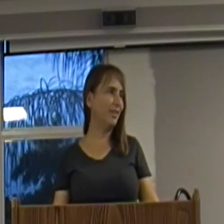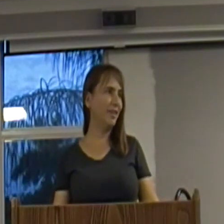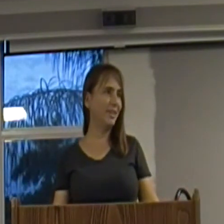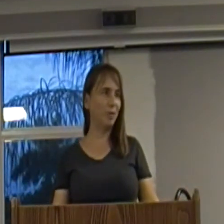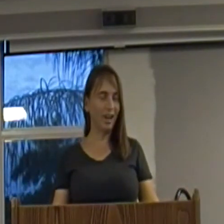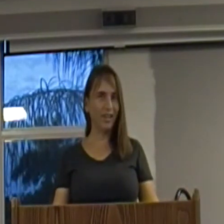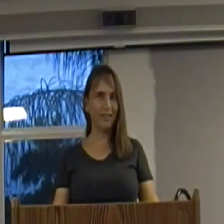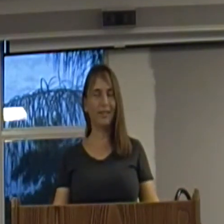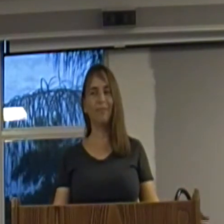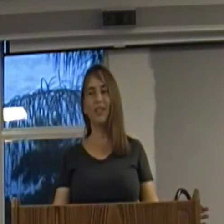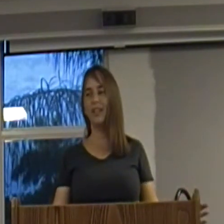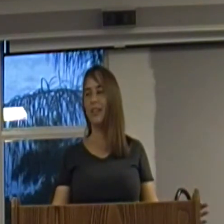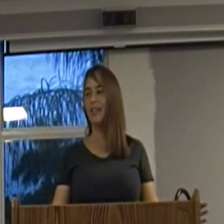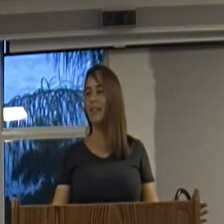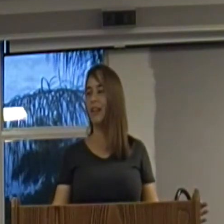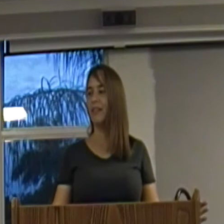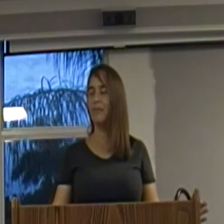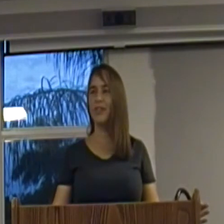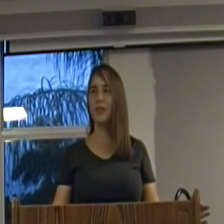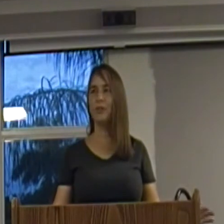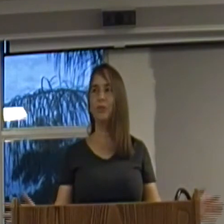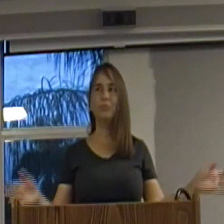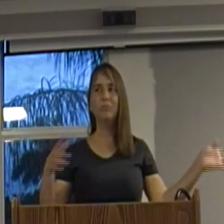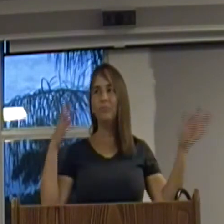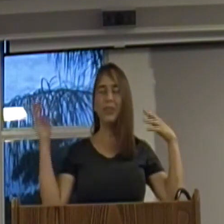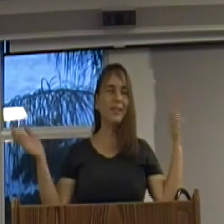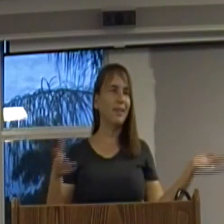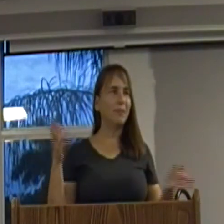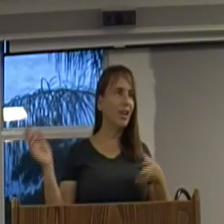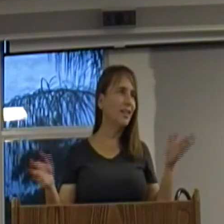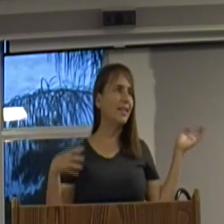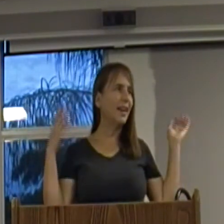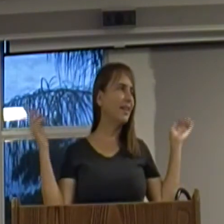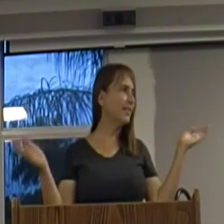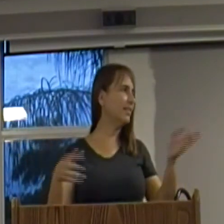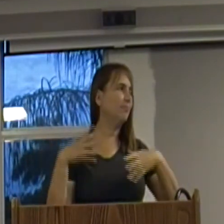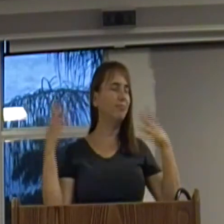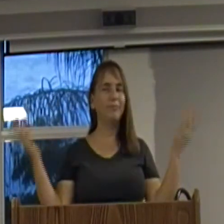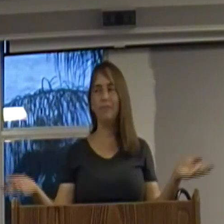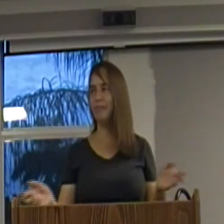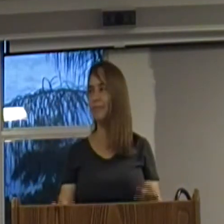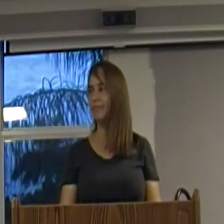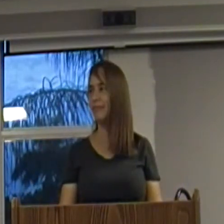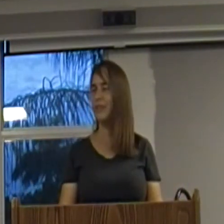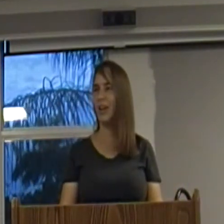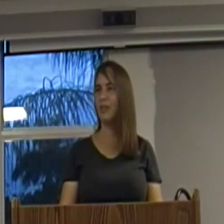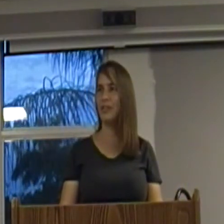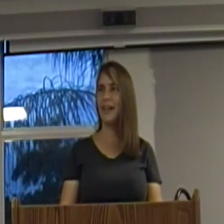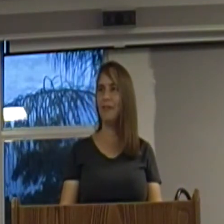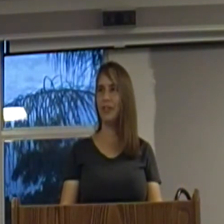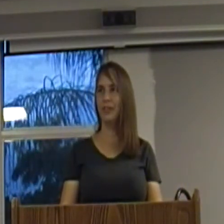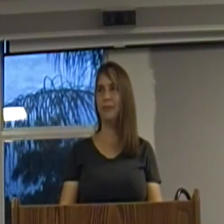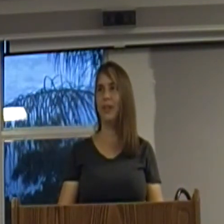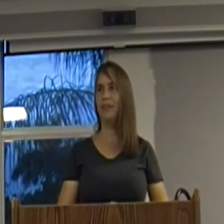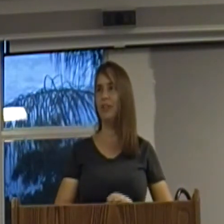various projects. So please keep in contact, talk to us after, whatever.